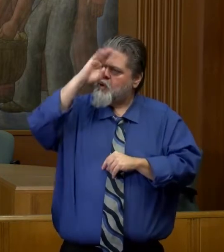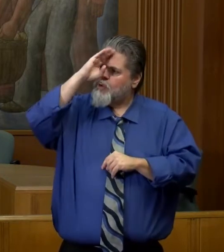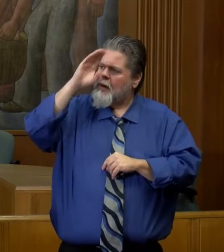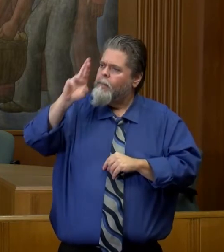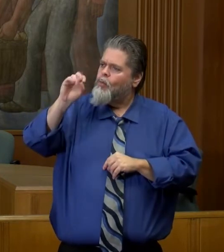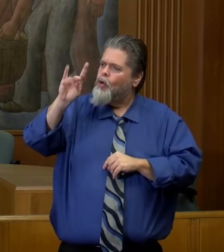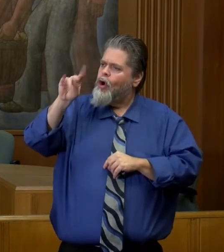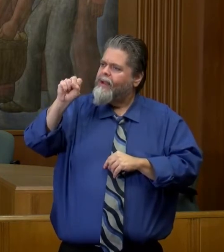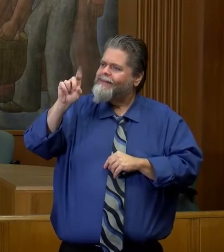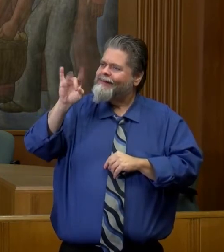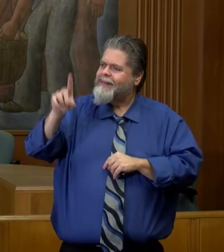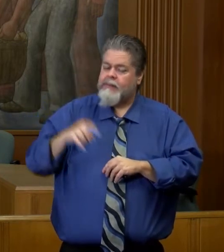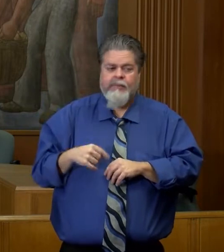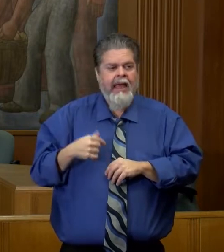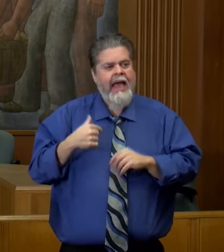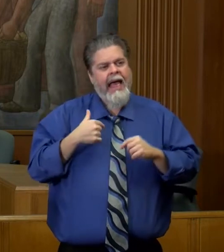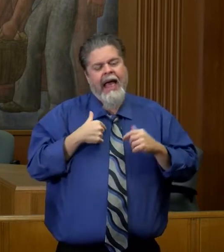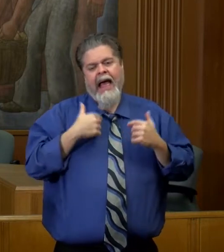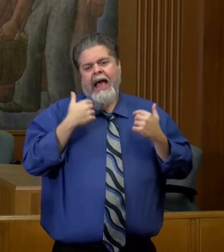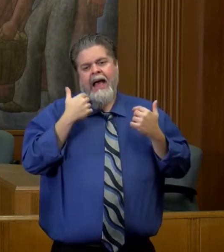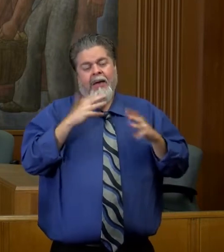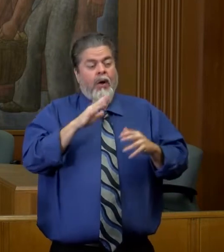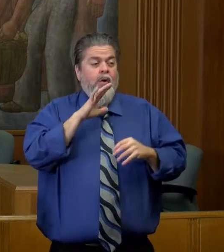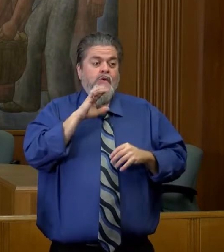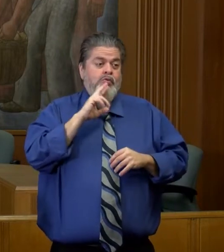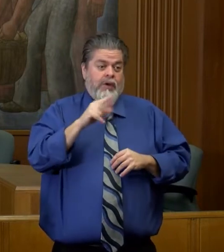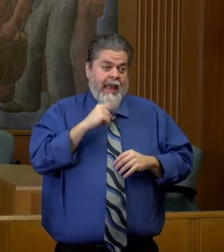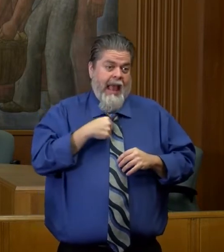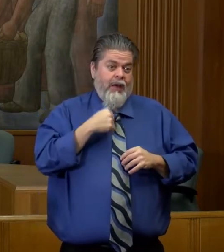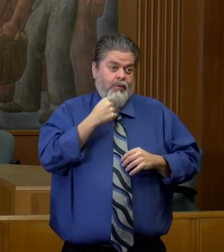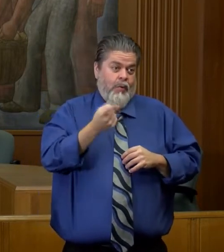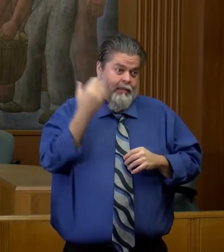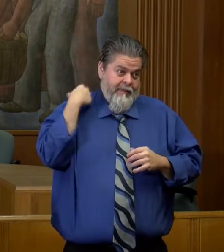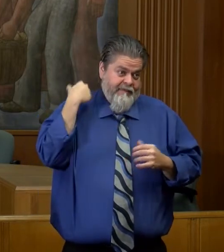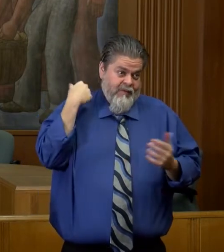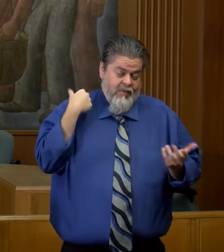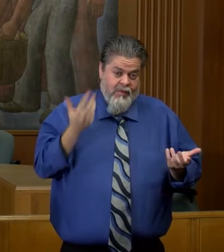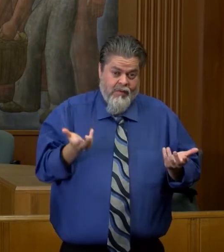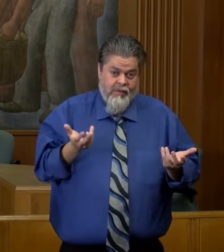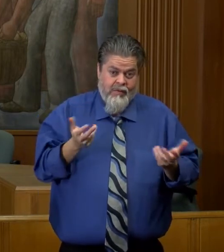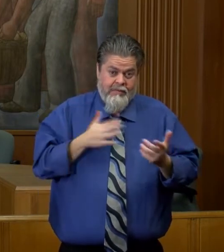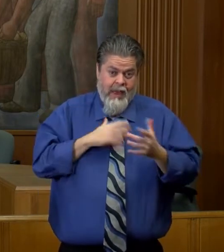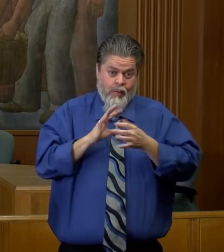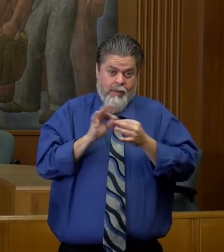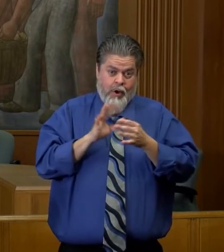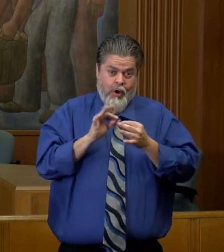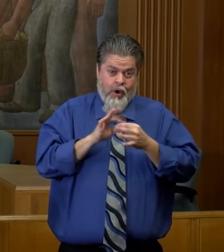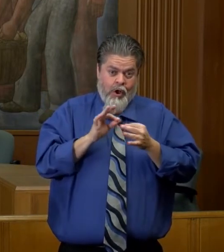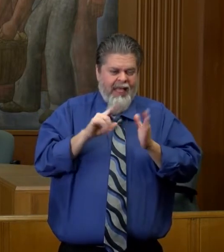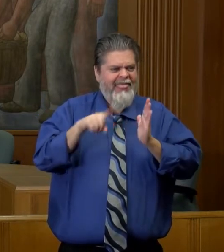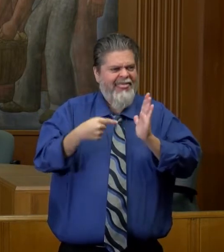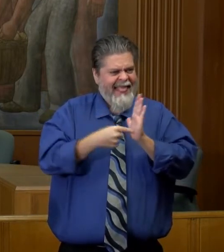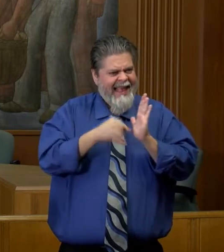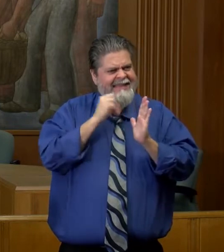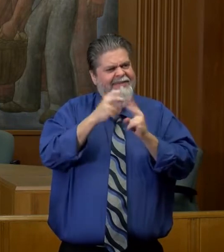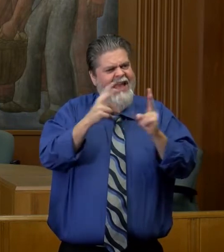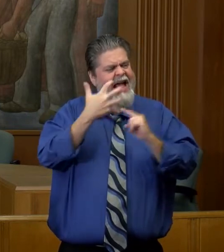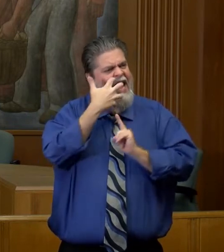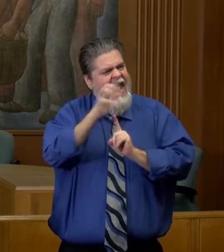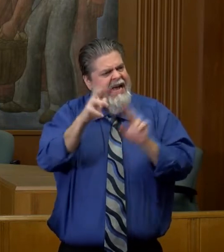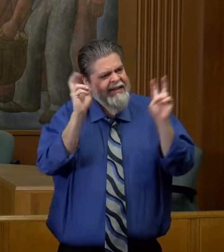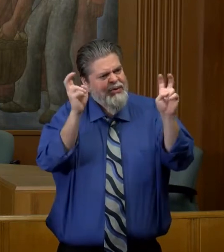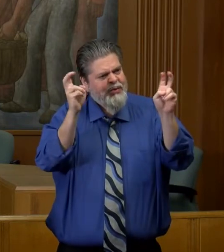Well, a lot of reasons for that. One is, and I alluded to it in my remarks, is this has become so